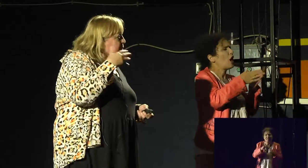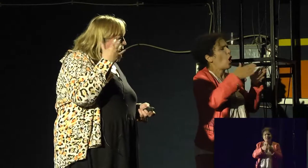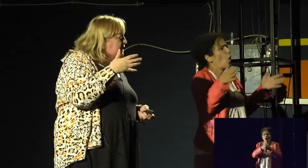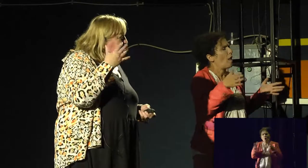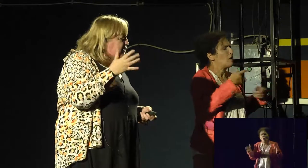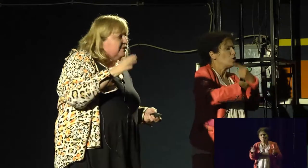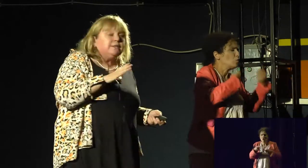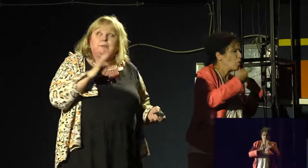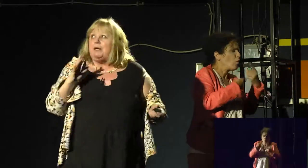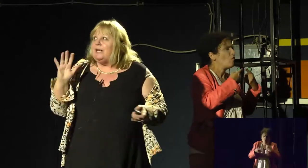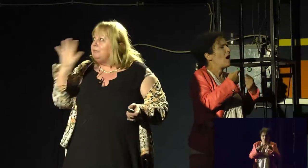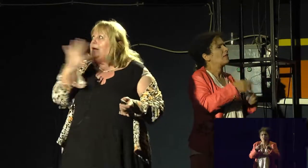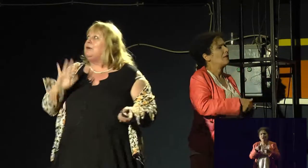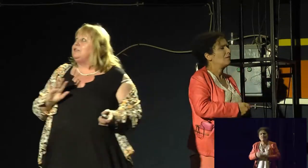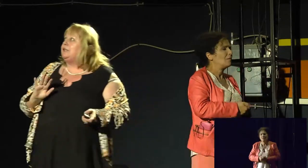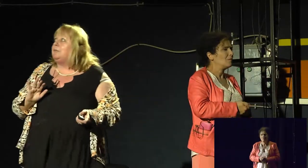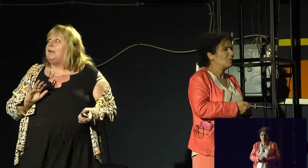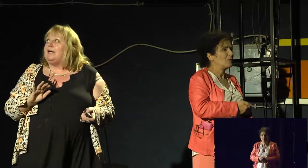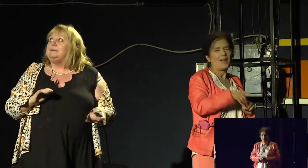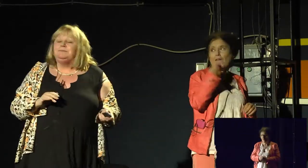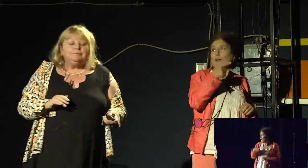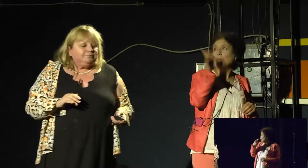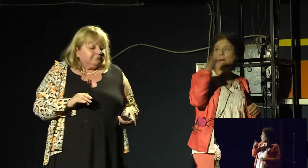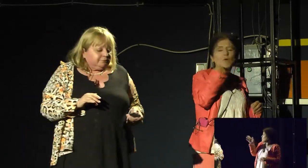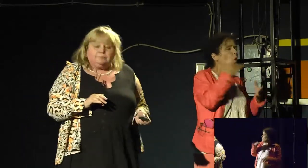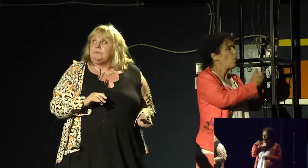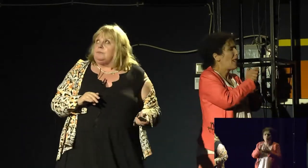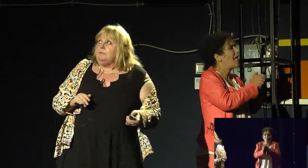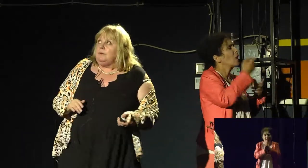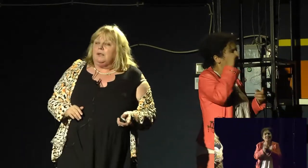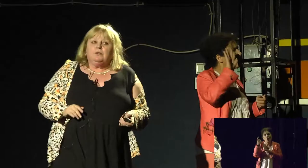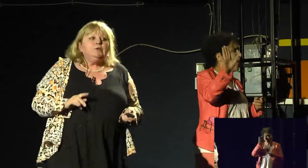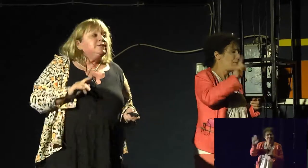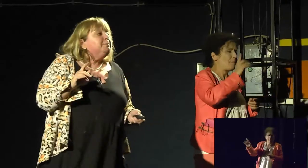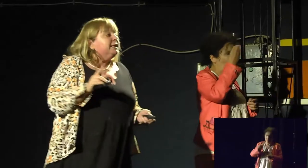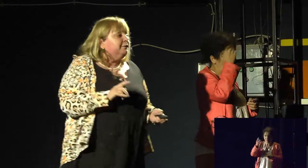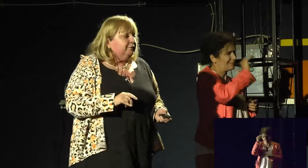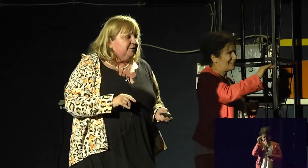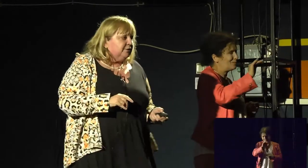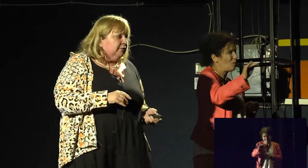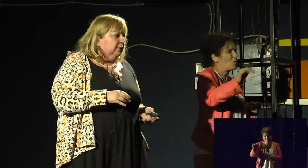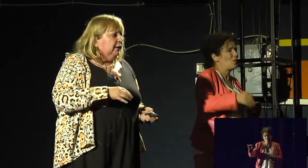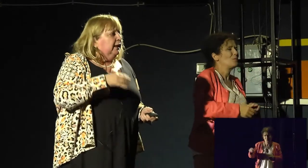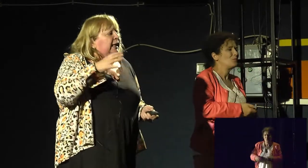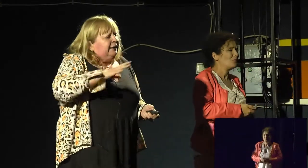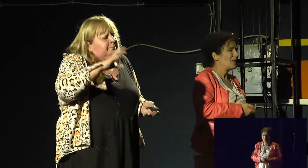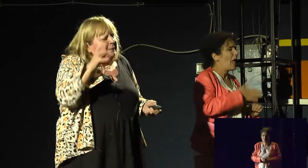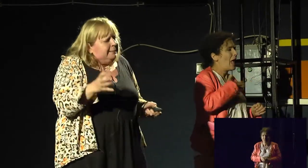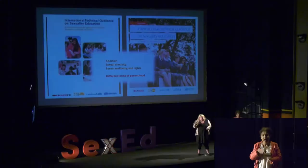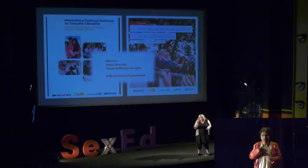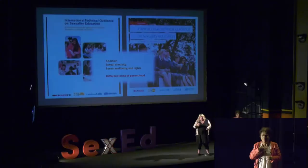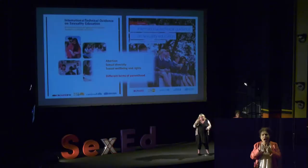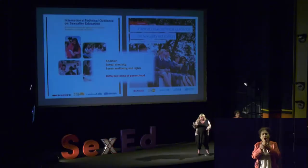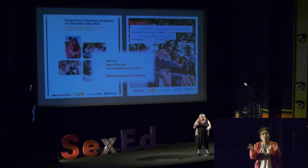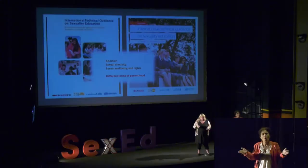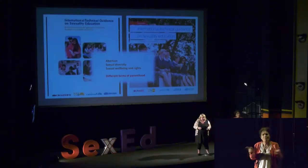I have very many fantasies about that, but I won't tell you about that. So there's a big difference. And